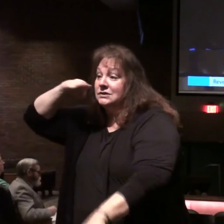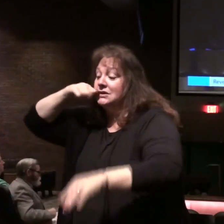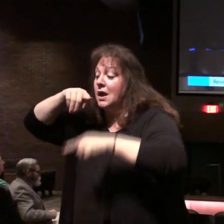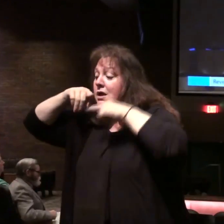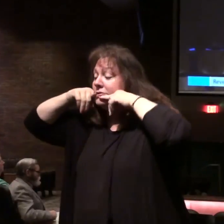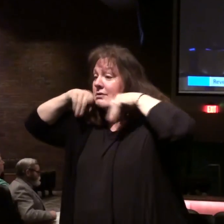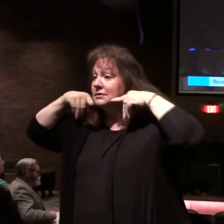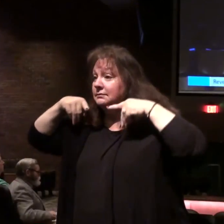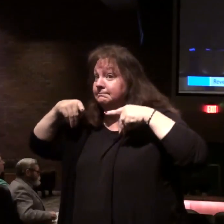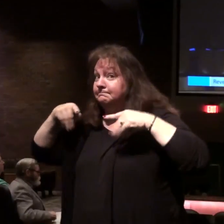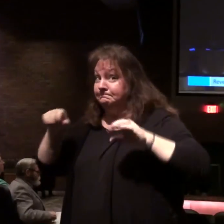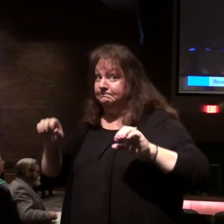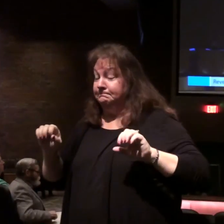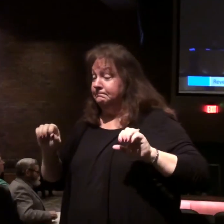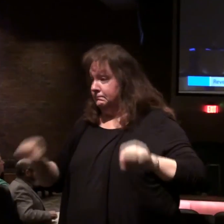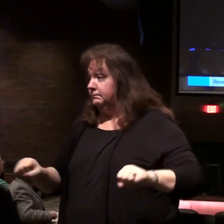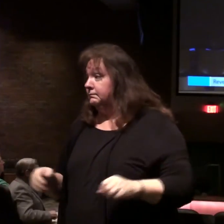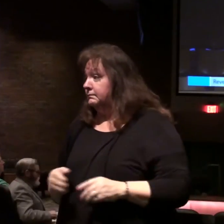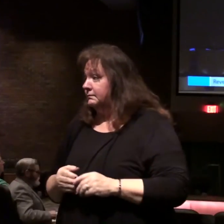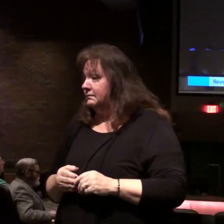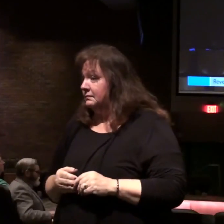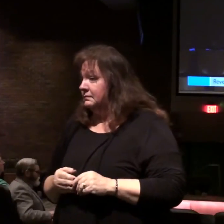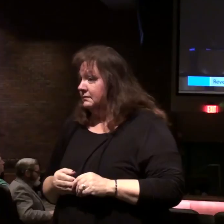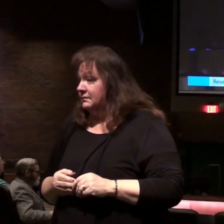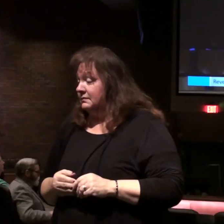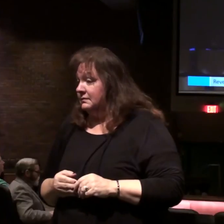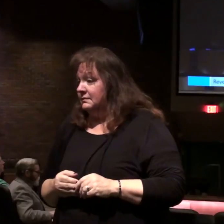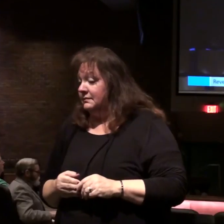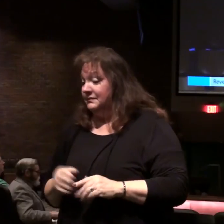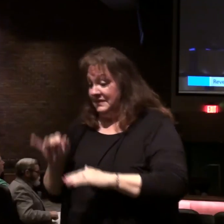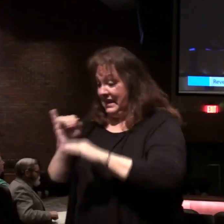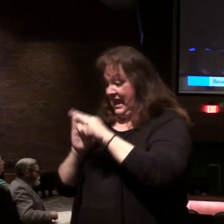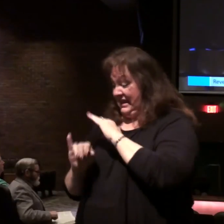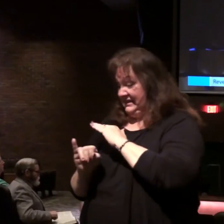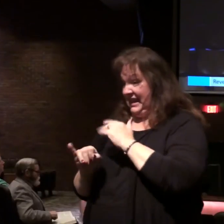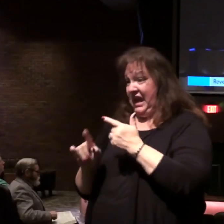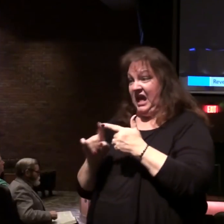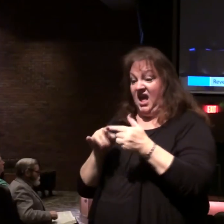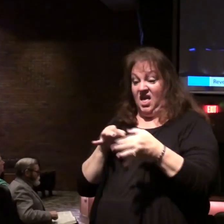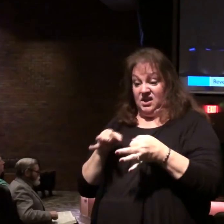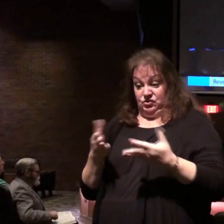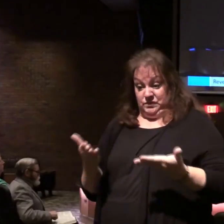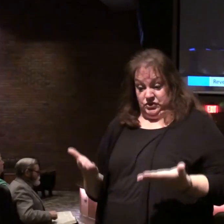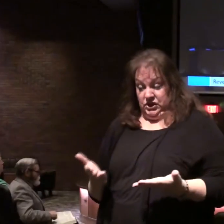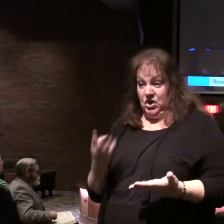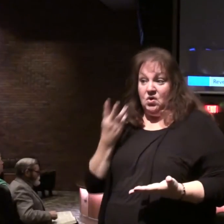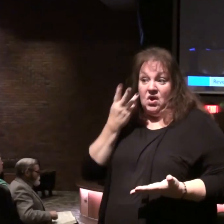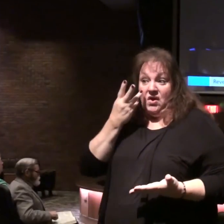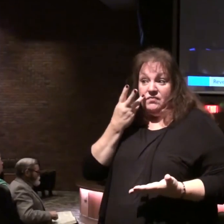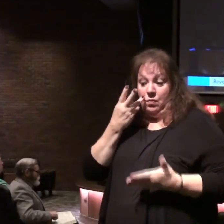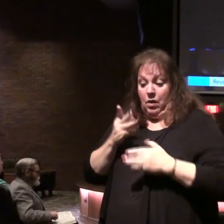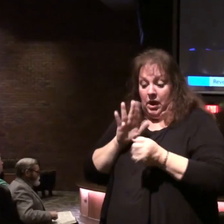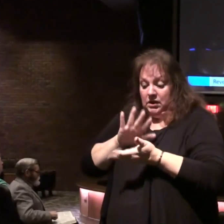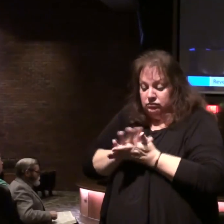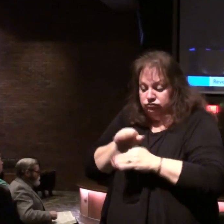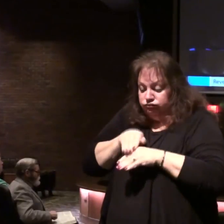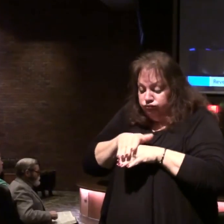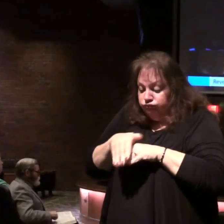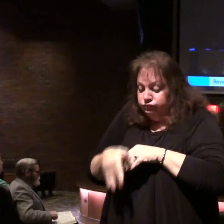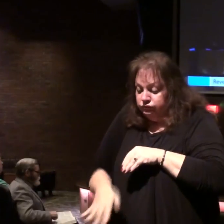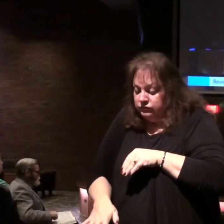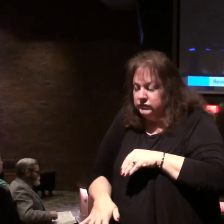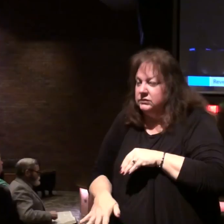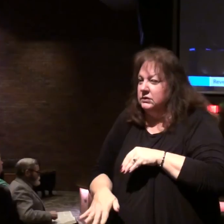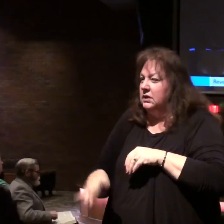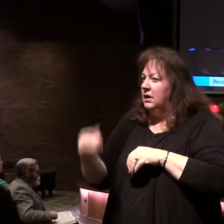That's a possibility. In light of Isaiah and the description here of the wine press I think